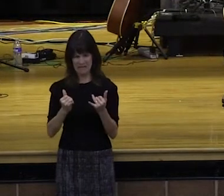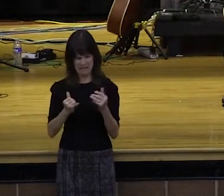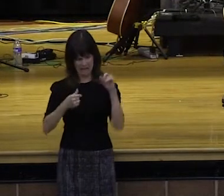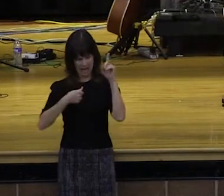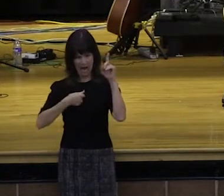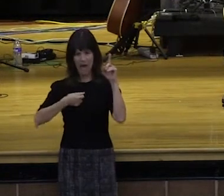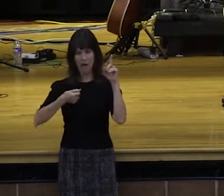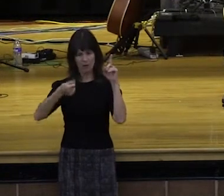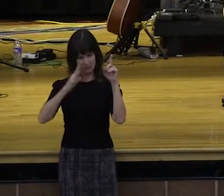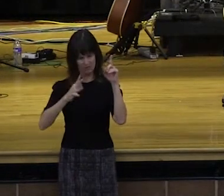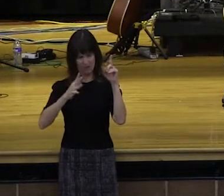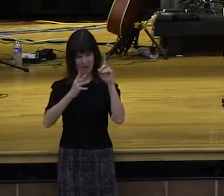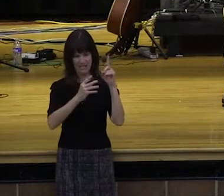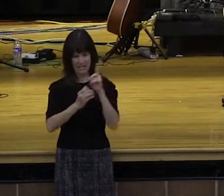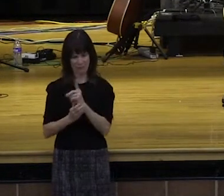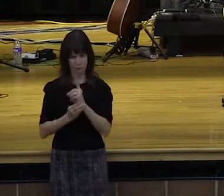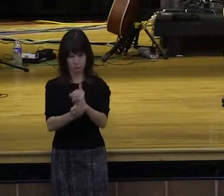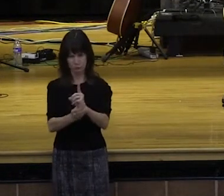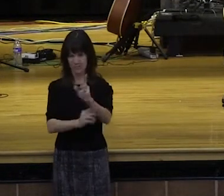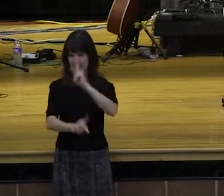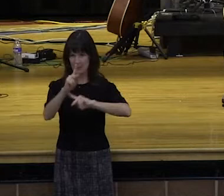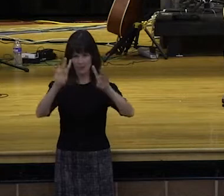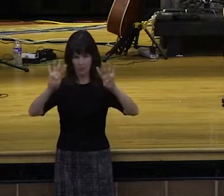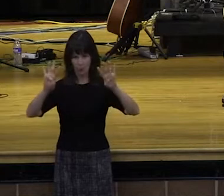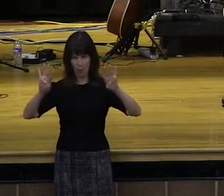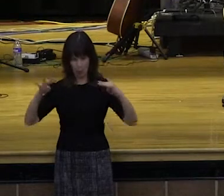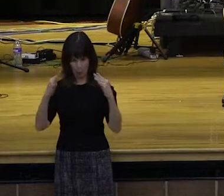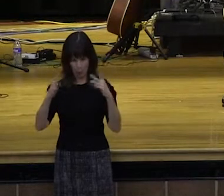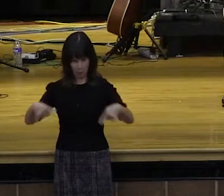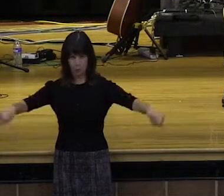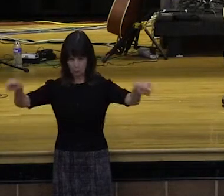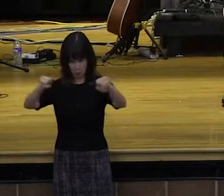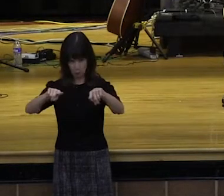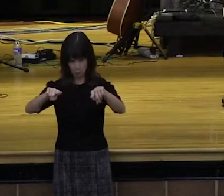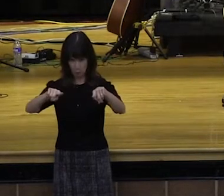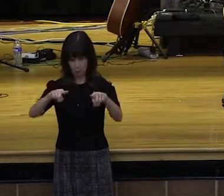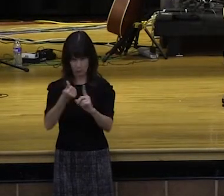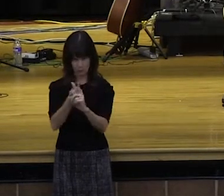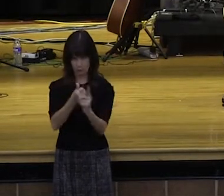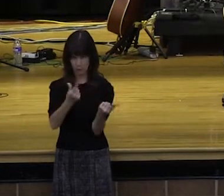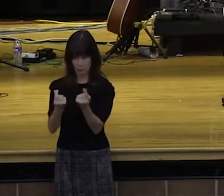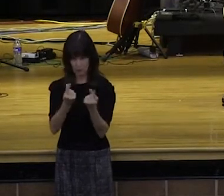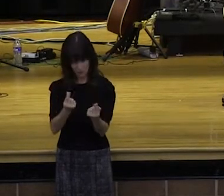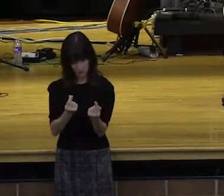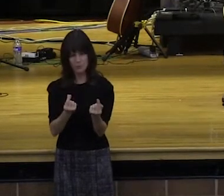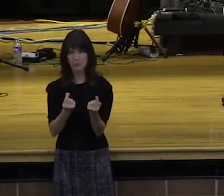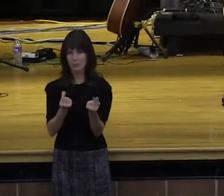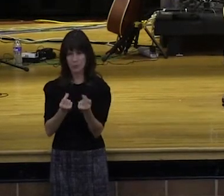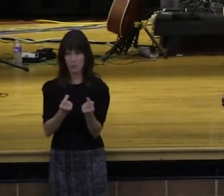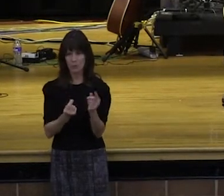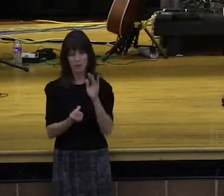light stand, shine. Listen to this. Keep an open house. Be generous with your